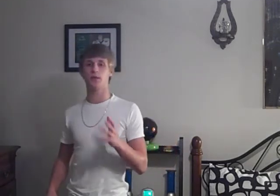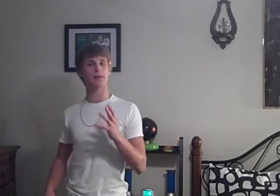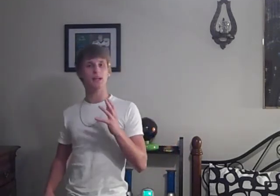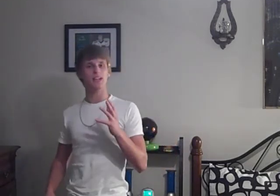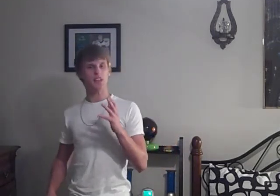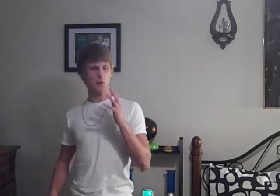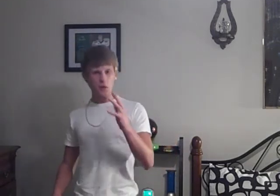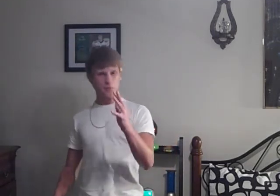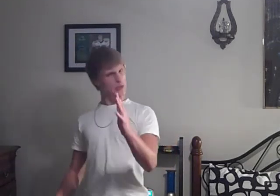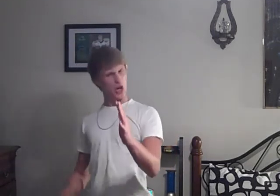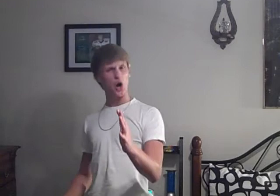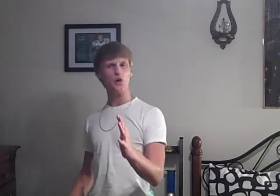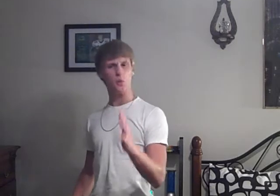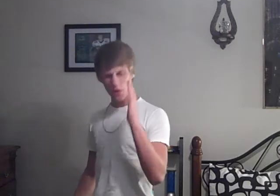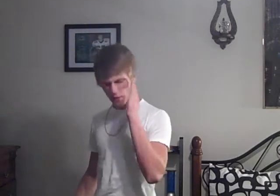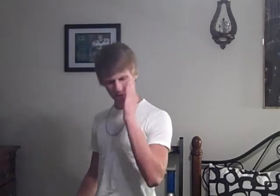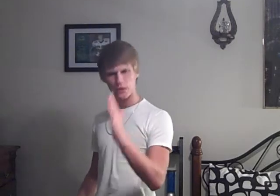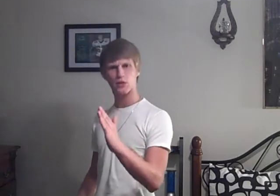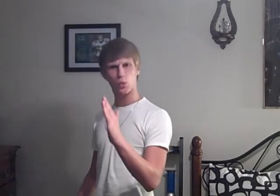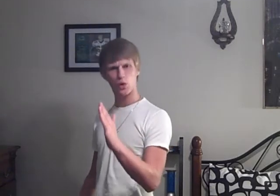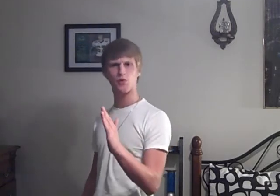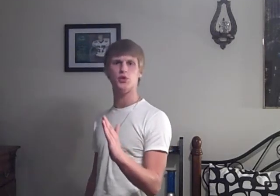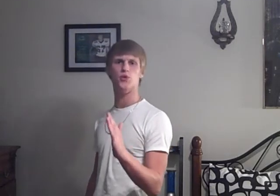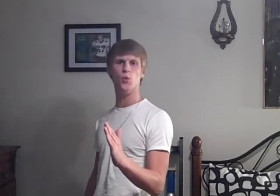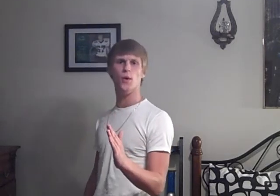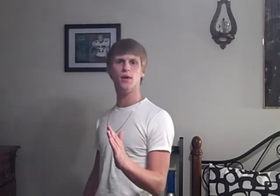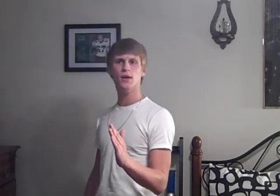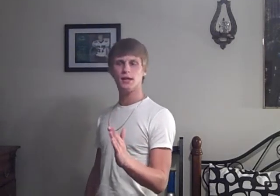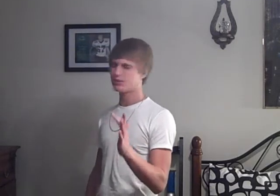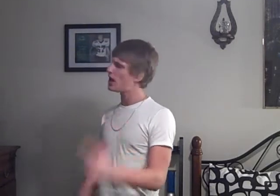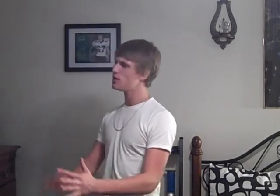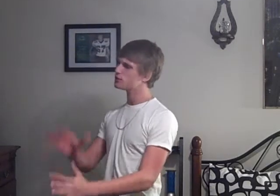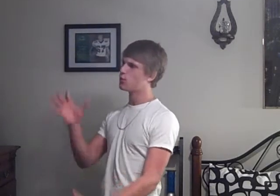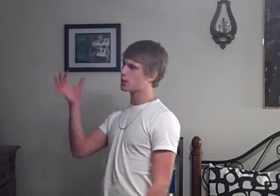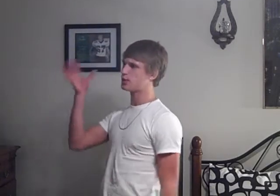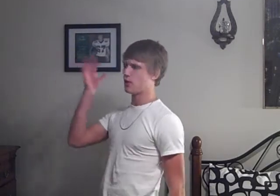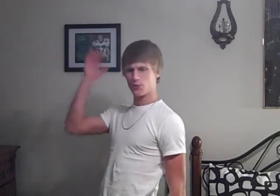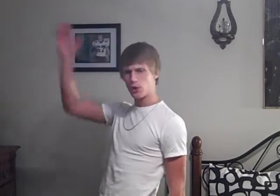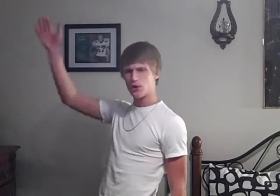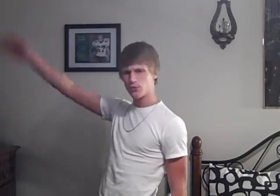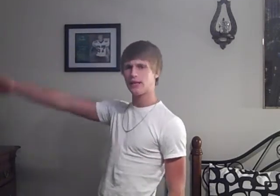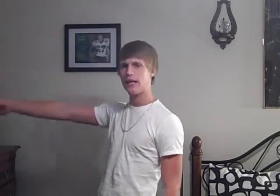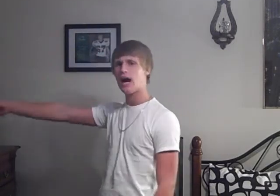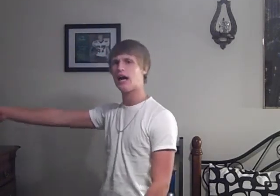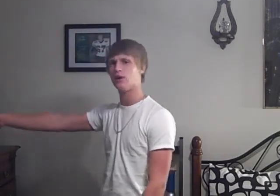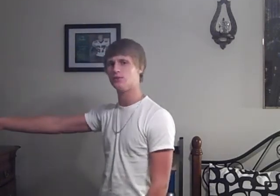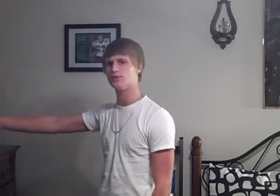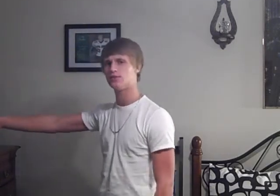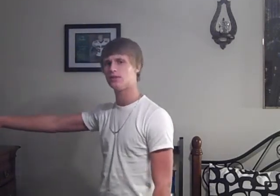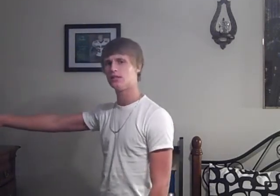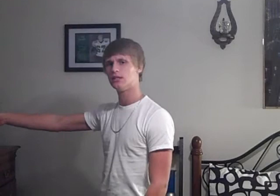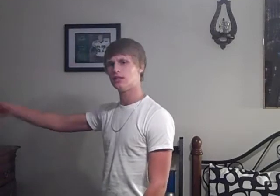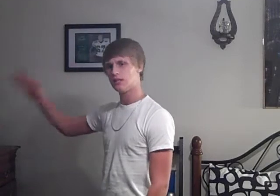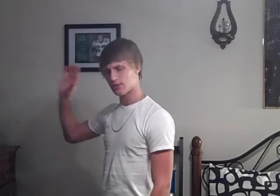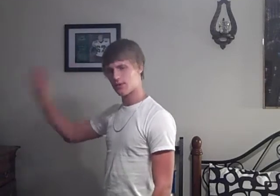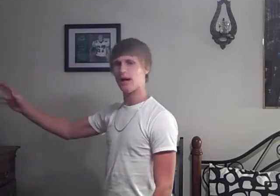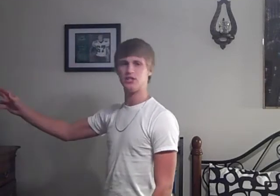them Saying Where the freak are Where the freak were you Because I just walked down 30 freaking aisles To find